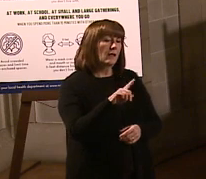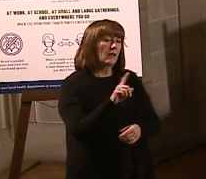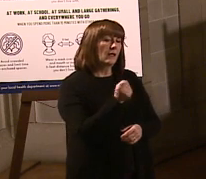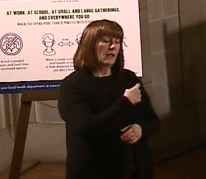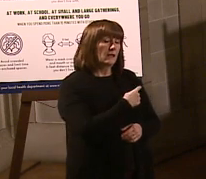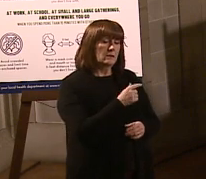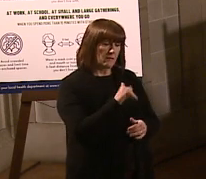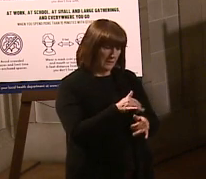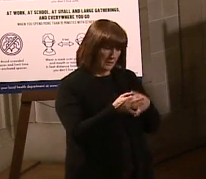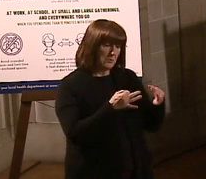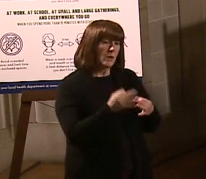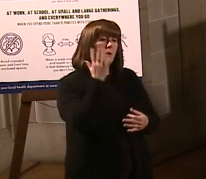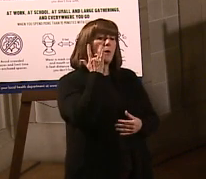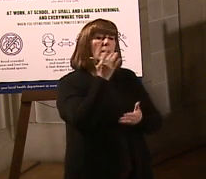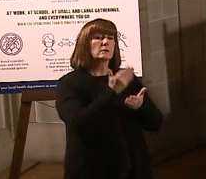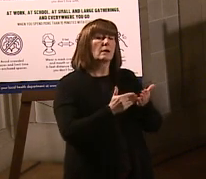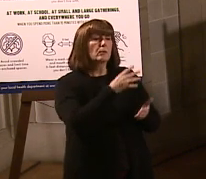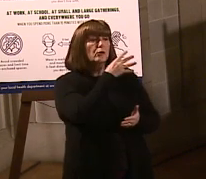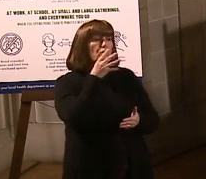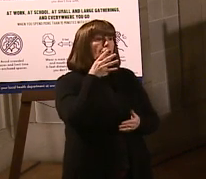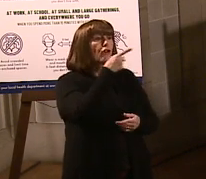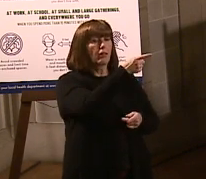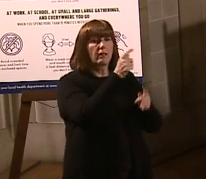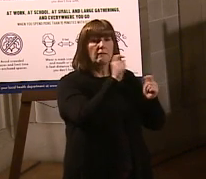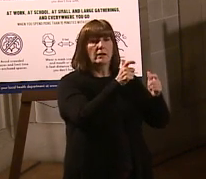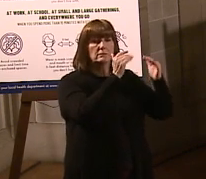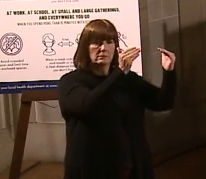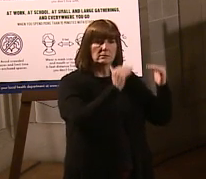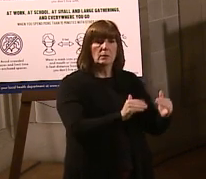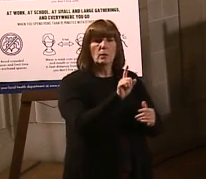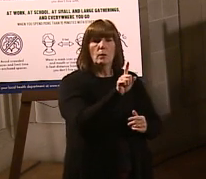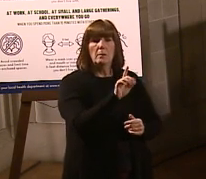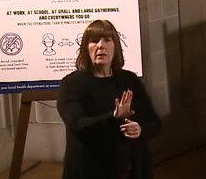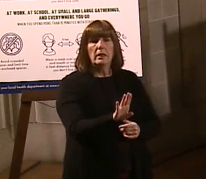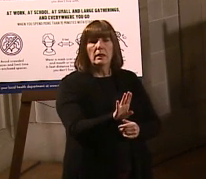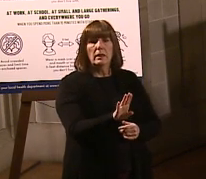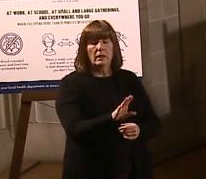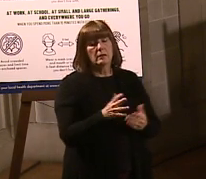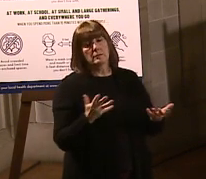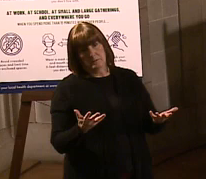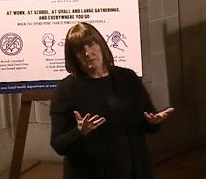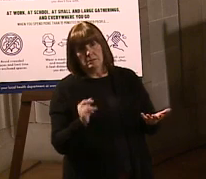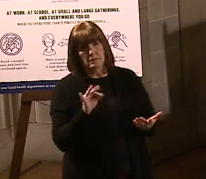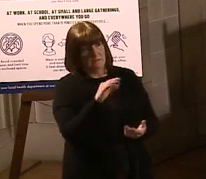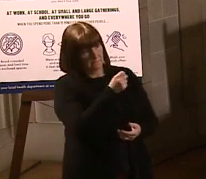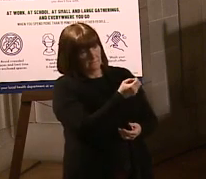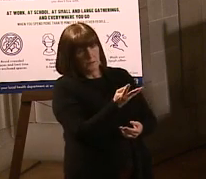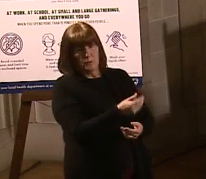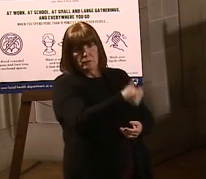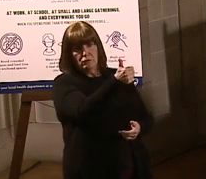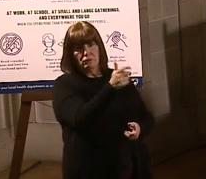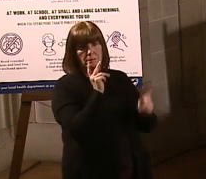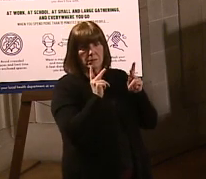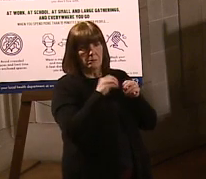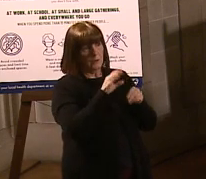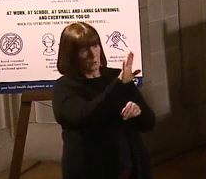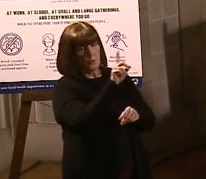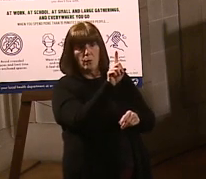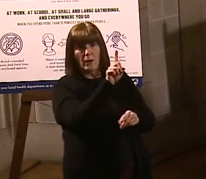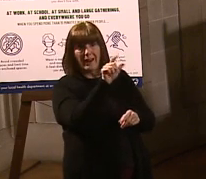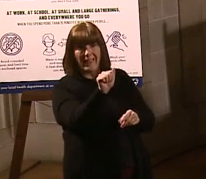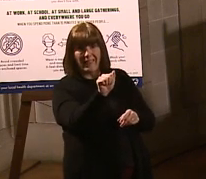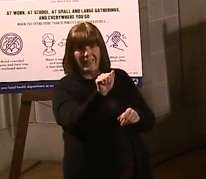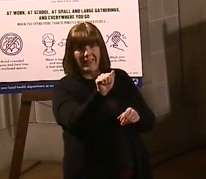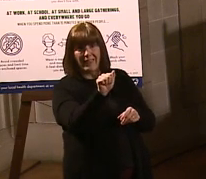Andrew's asking, does that explain why some of the rural areas have been able to to phase 1B? And certainly that's an impact, that if you have fewer people in your phase 1A that are